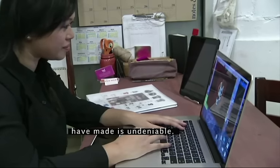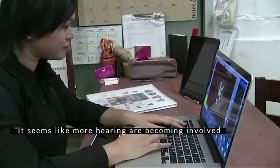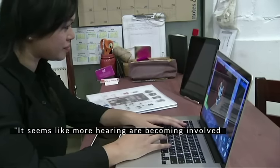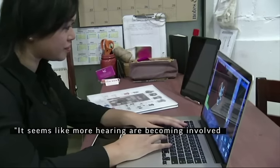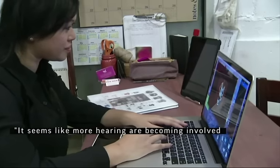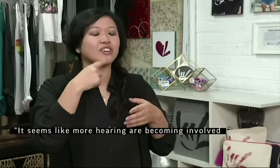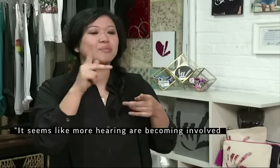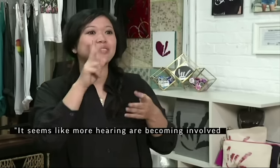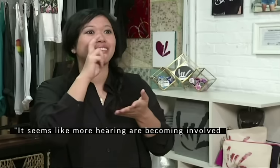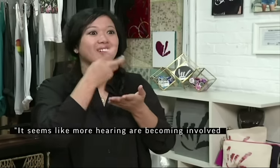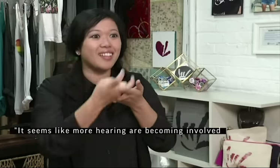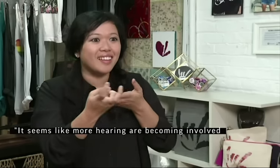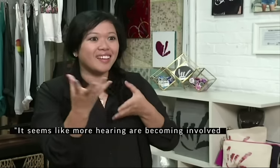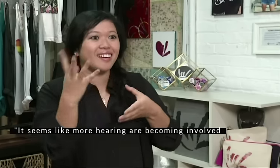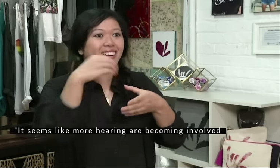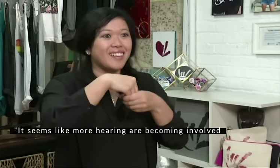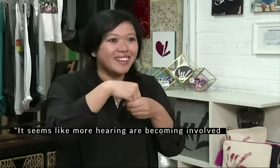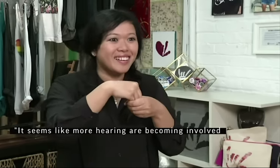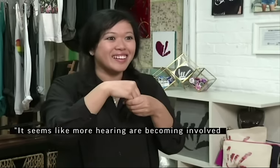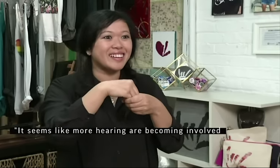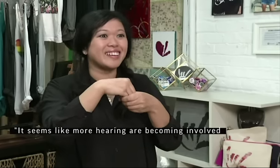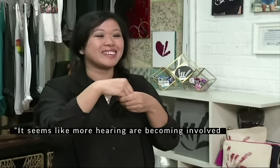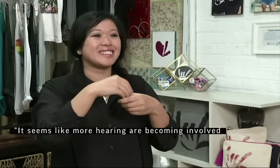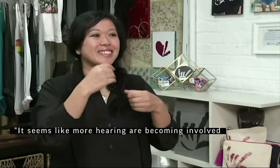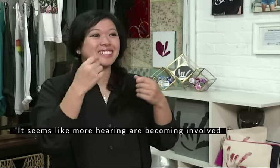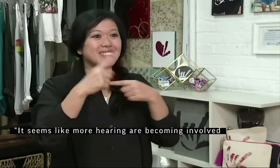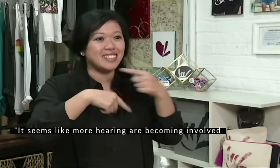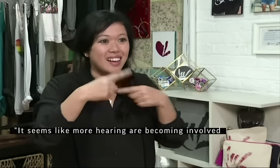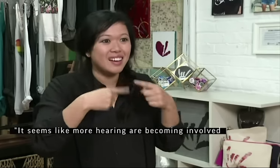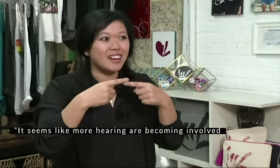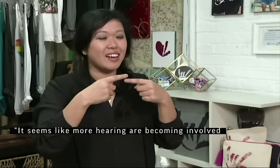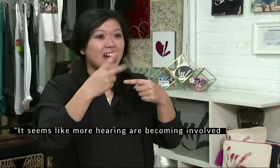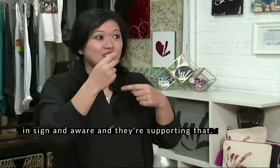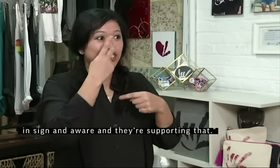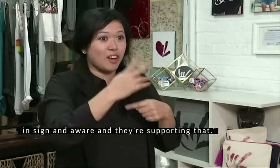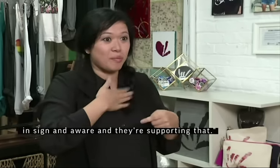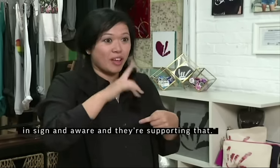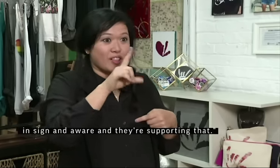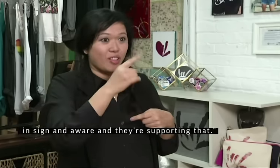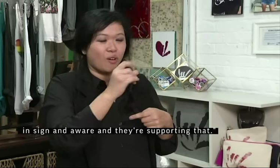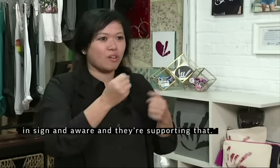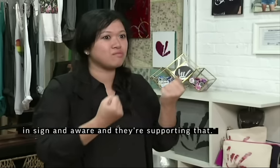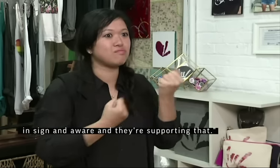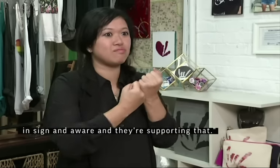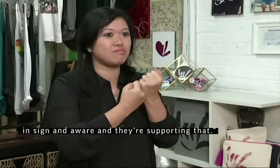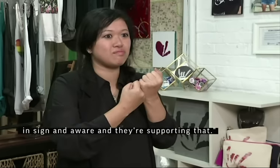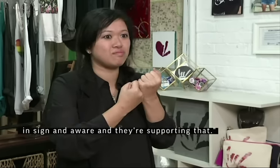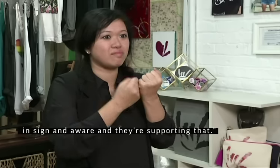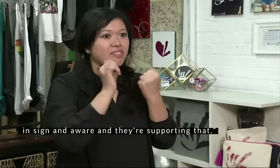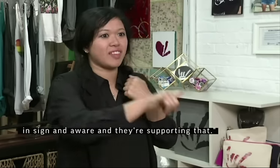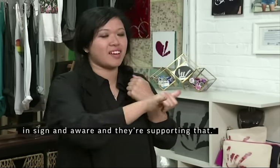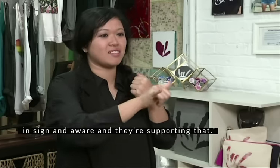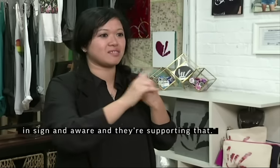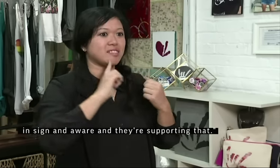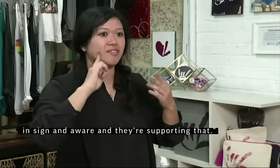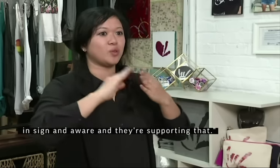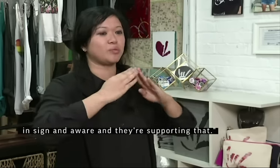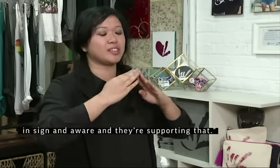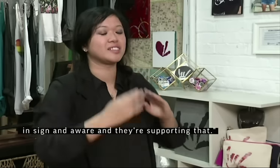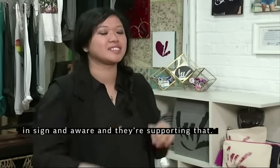It seems like more hearing are becoming involved in sign and aware and they're supporting that. These